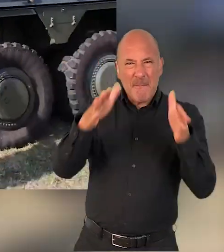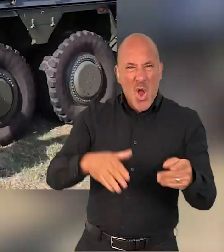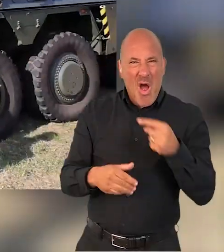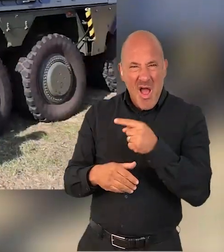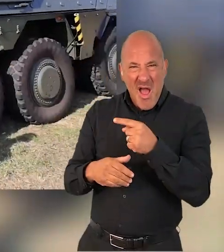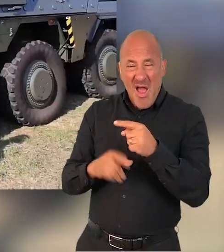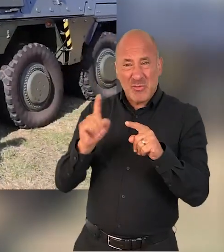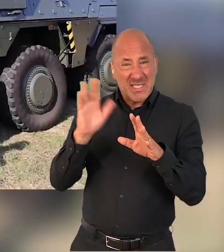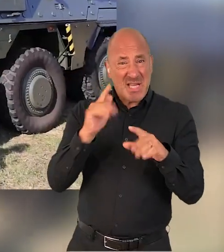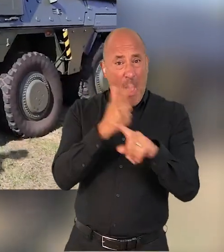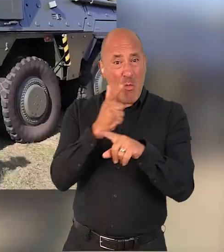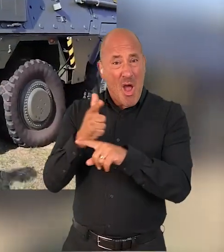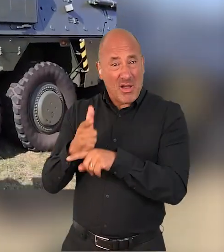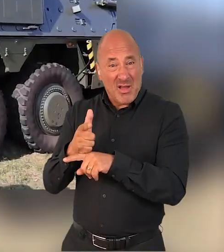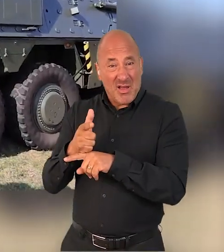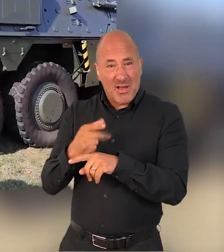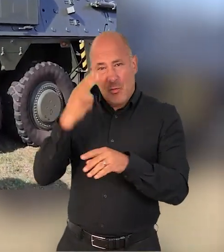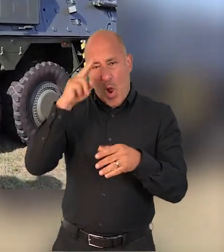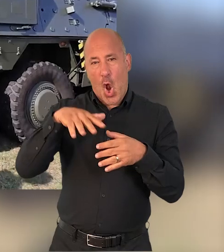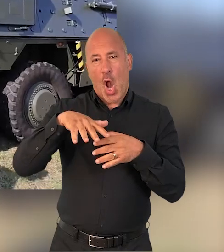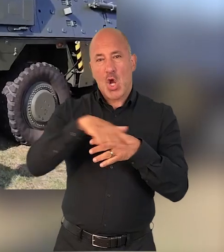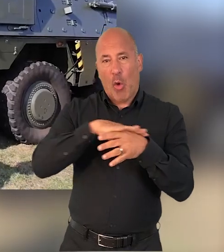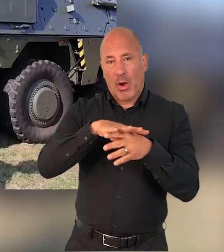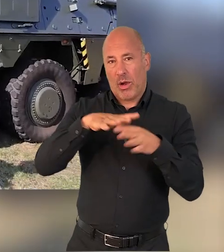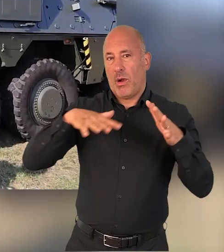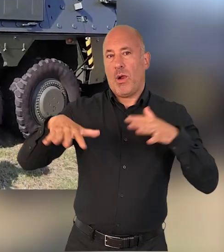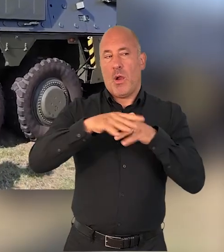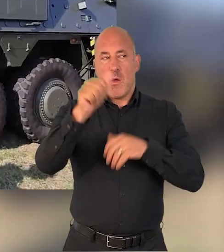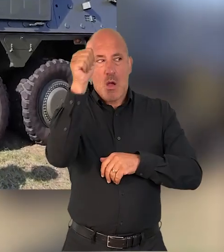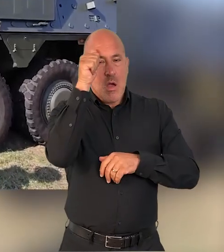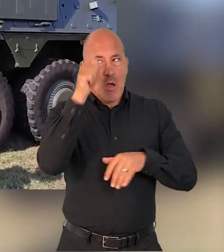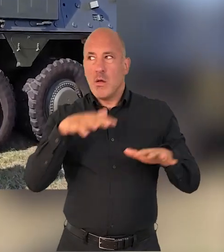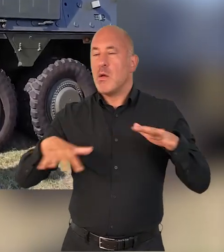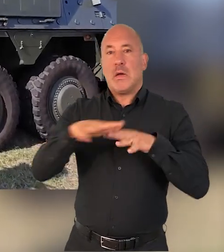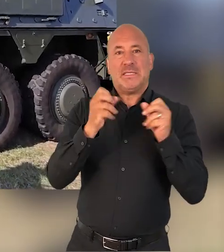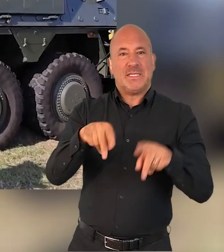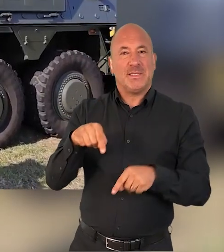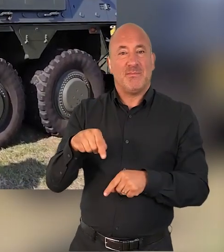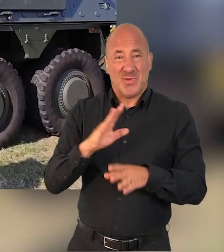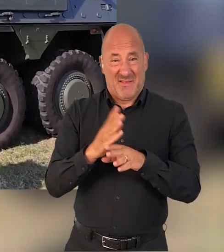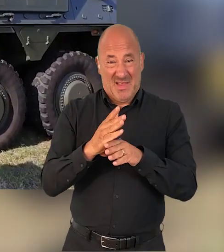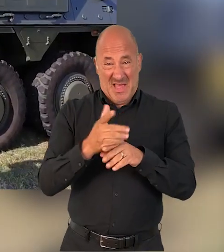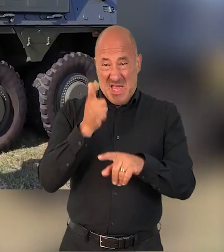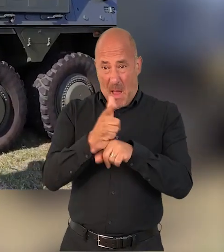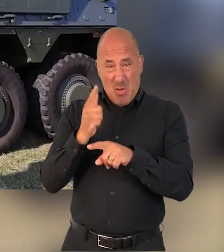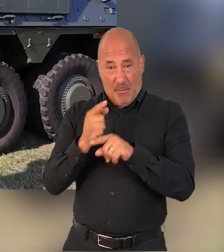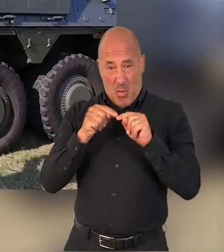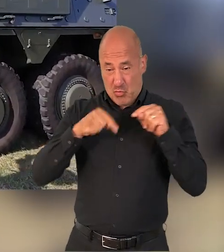see this little block here. Actually, this houses cameras and it's called a local situational awareness system. And effectively, we have